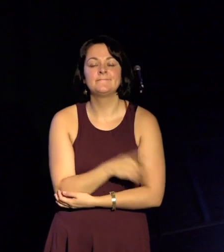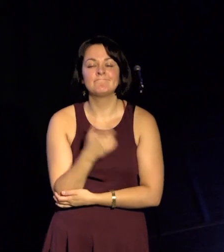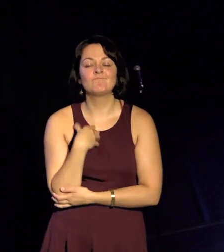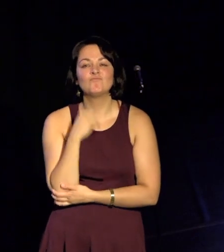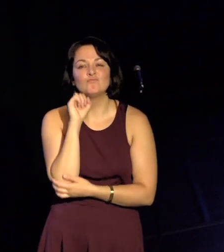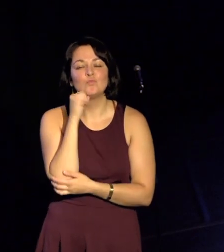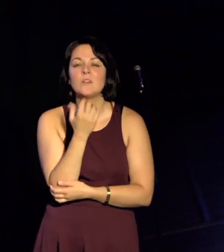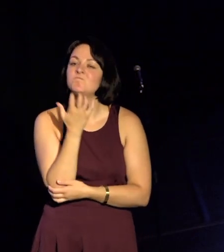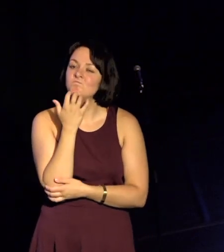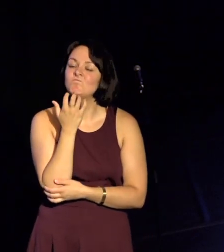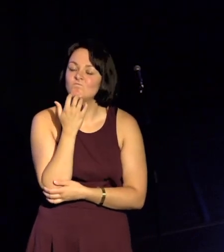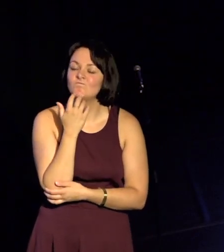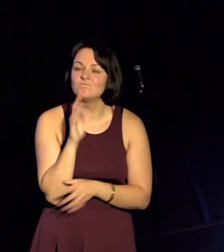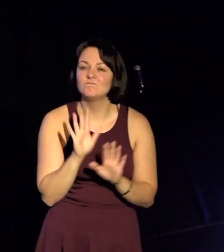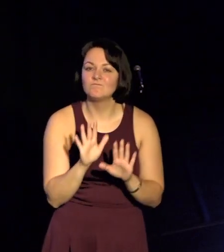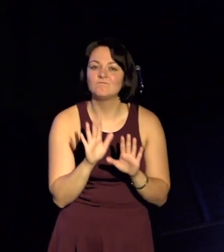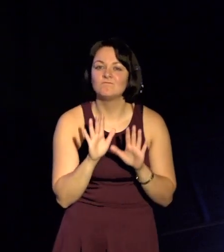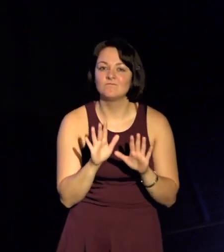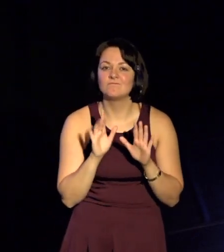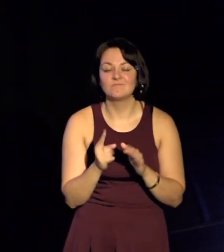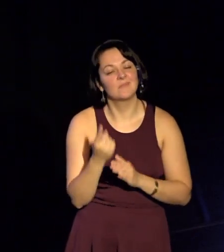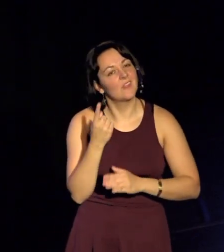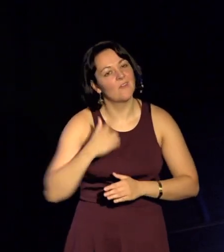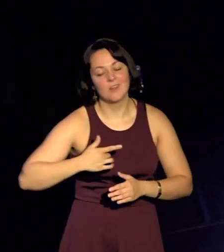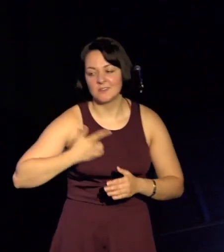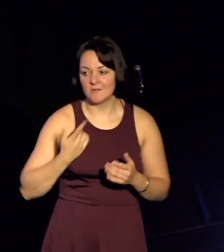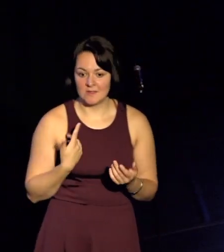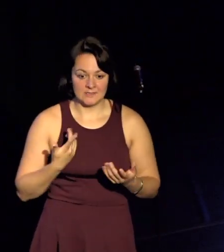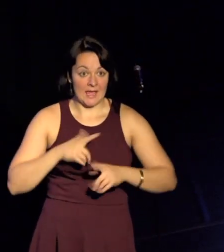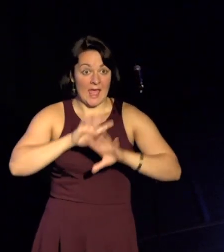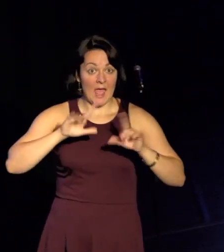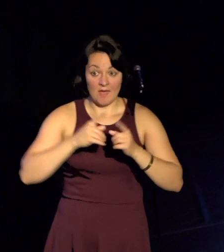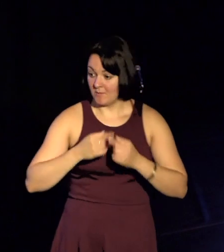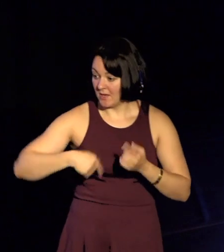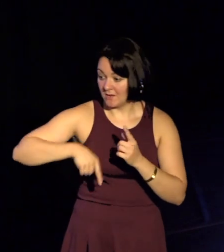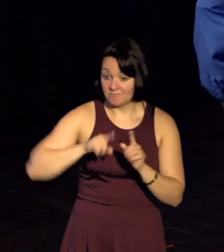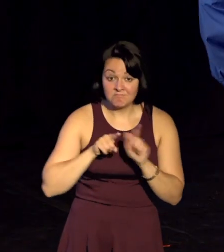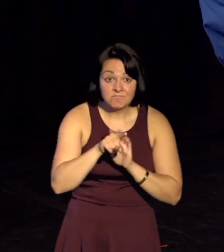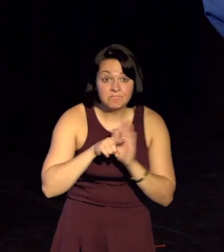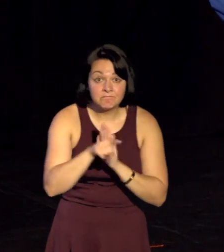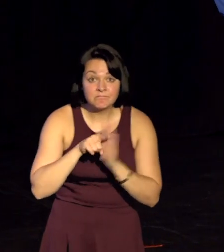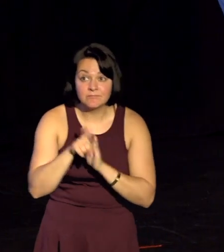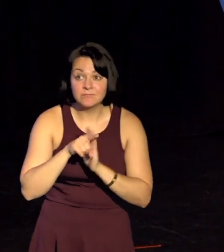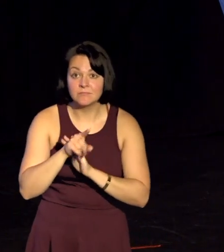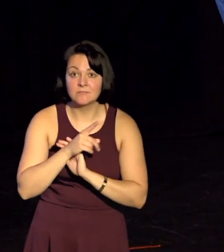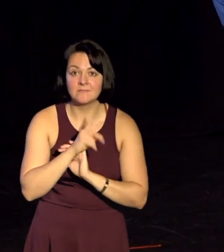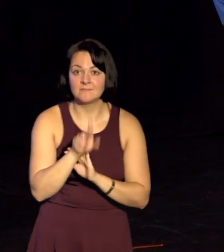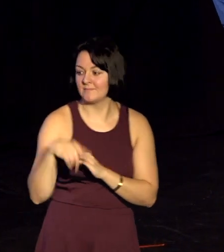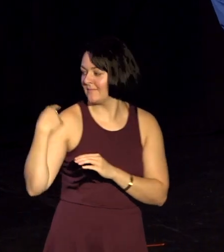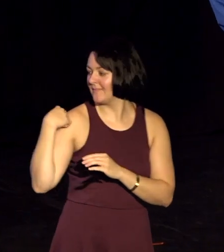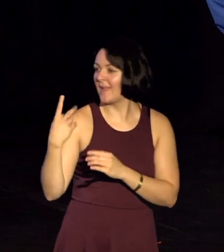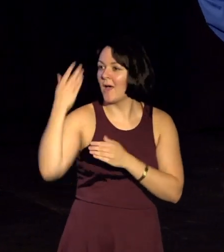For the first time in my life I had seen this not happen. Everybody got on, stared at the back wall.